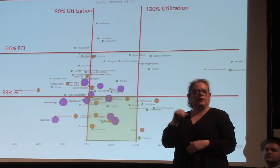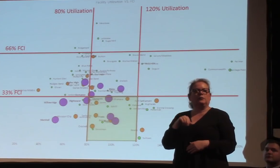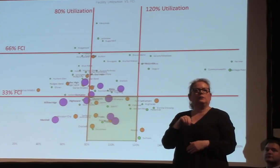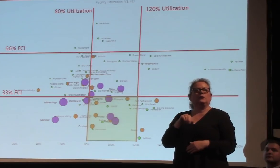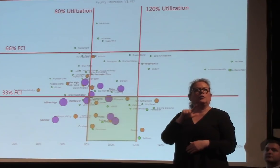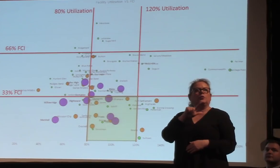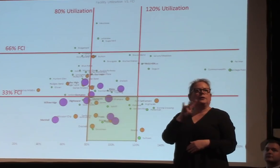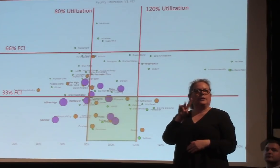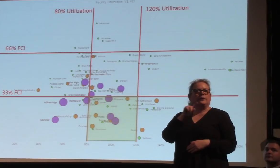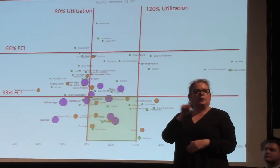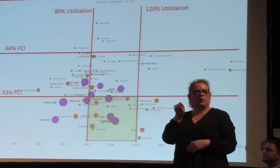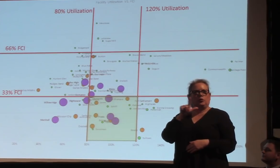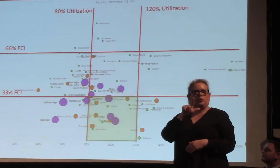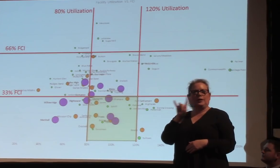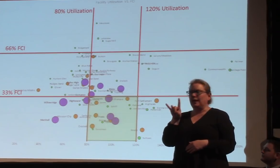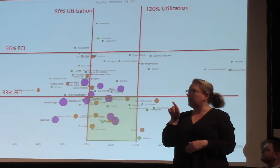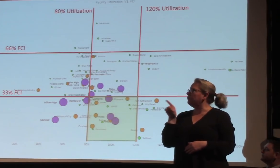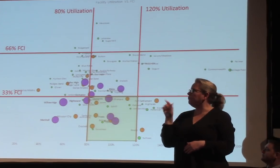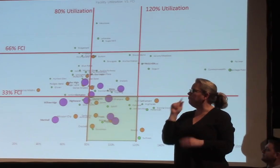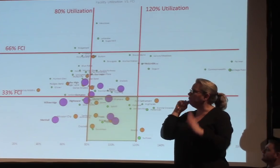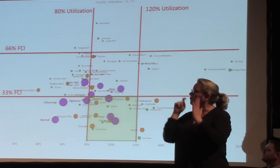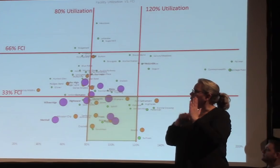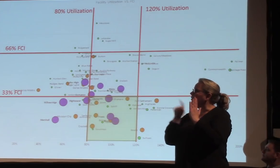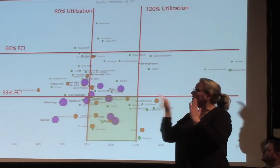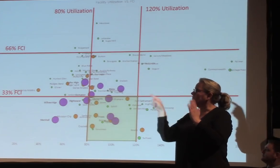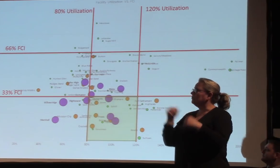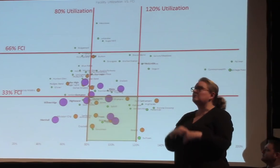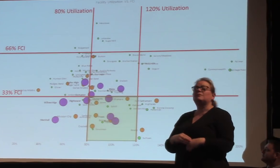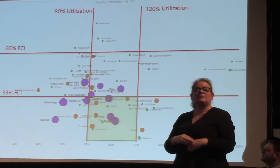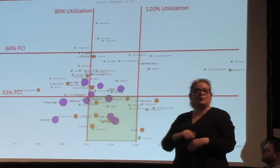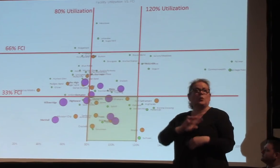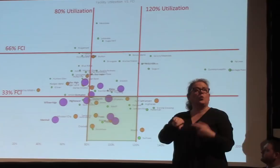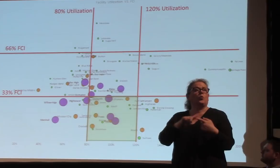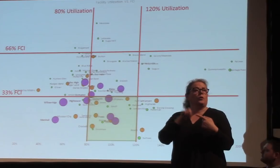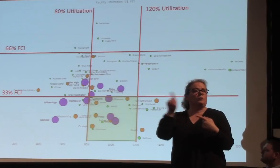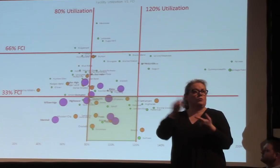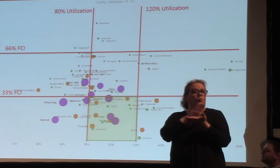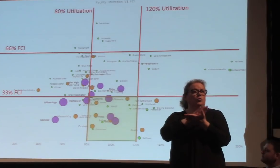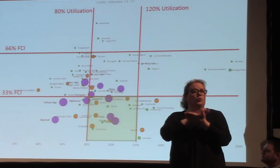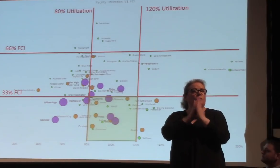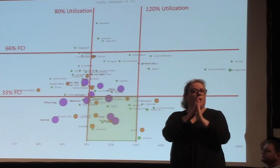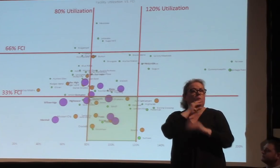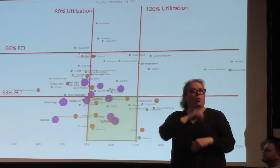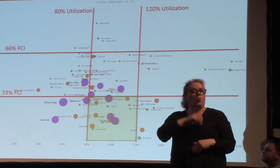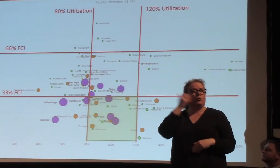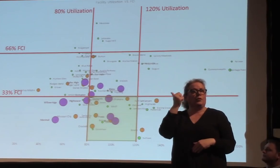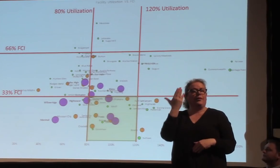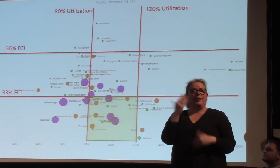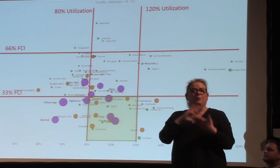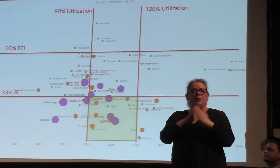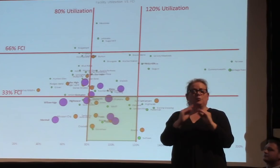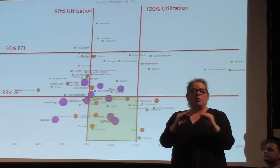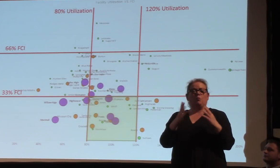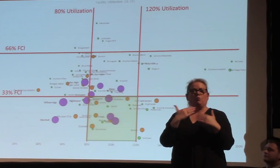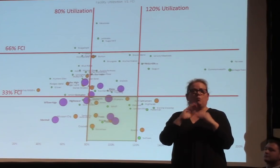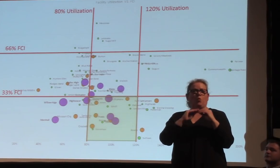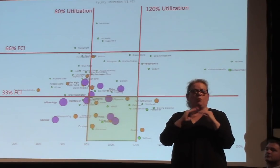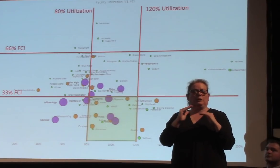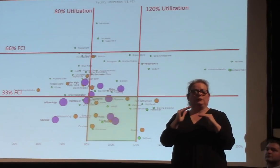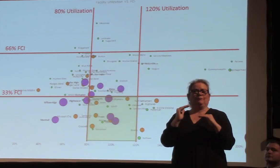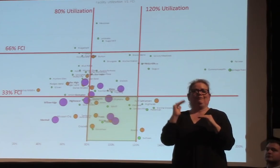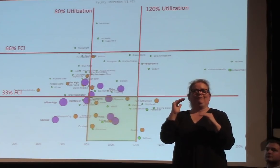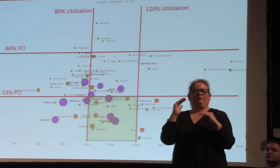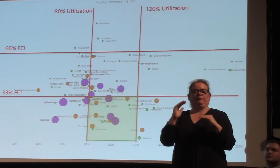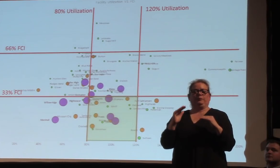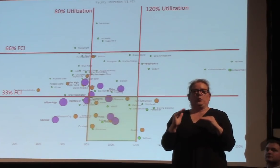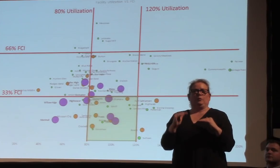And so you can see as every facility ages, it kind of moves up on the axis. And